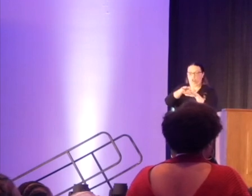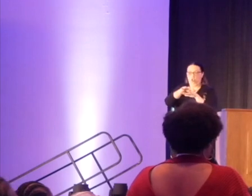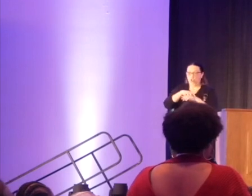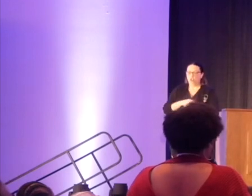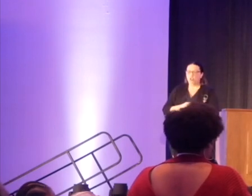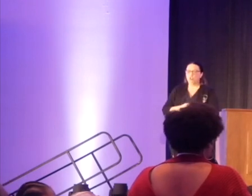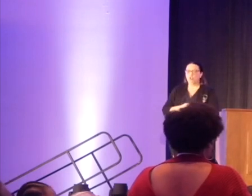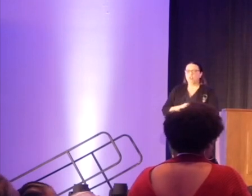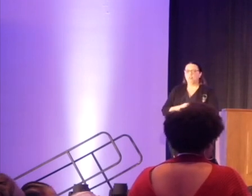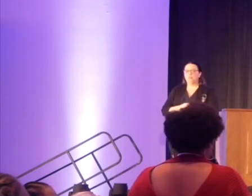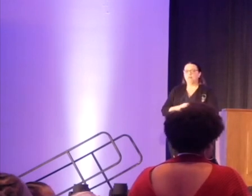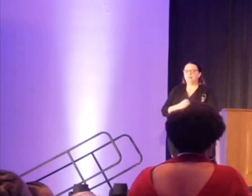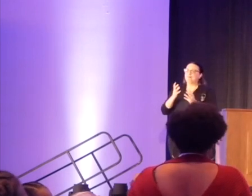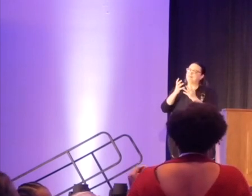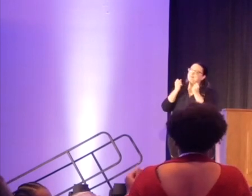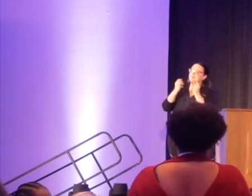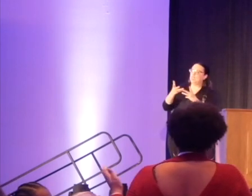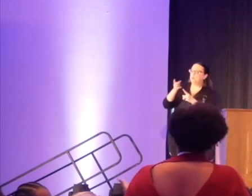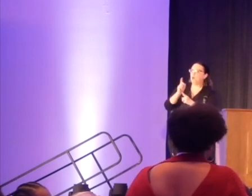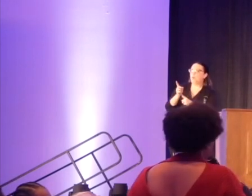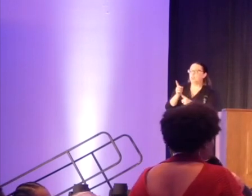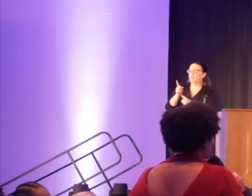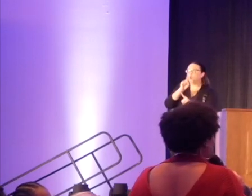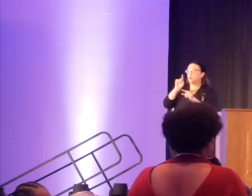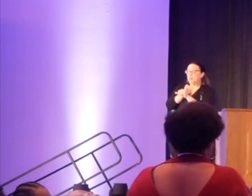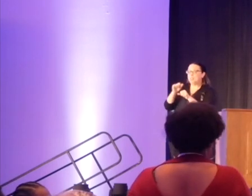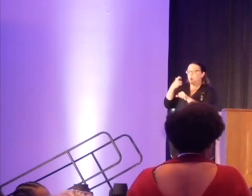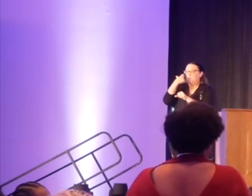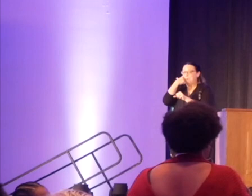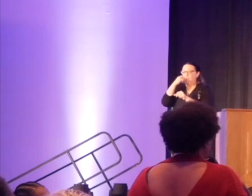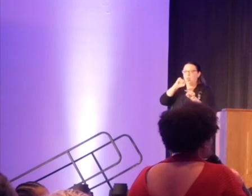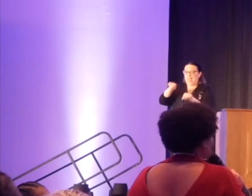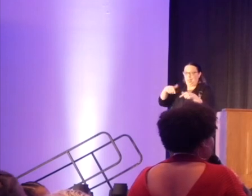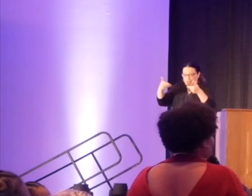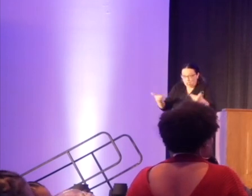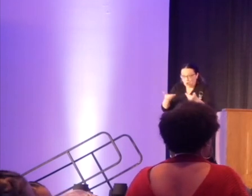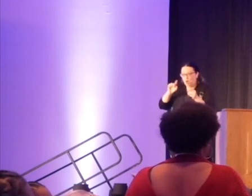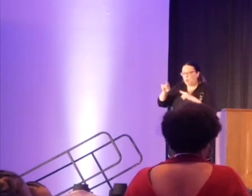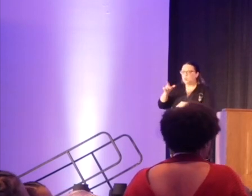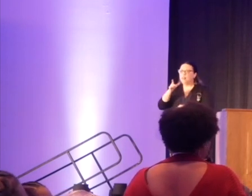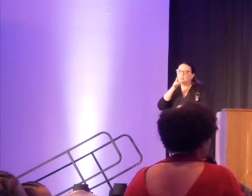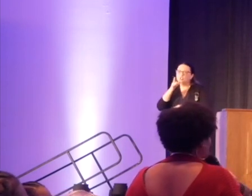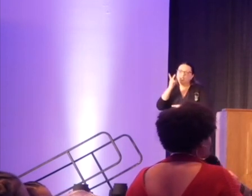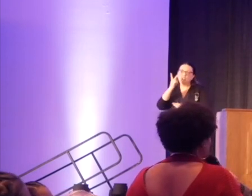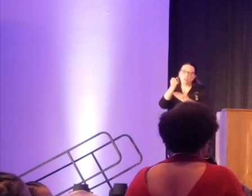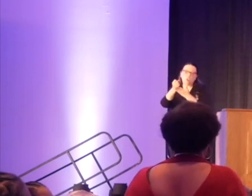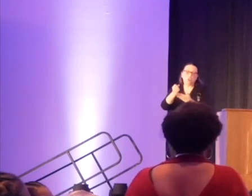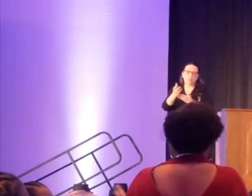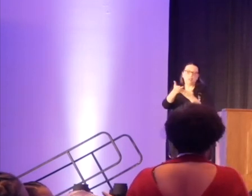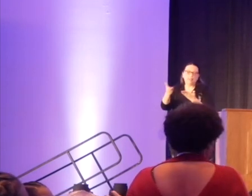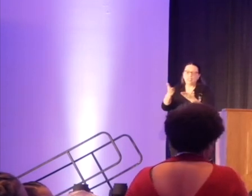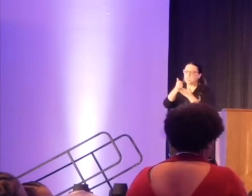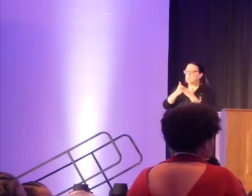And there has been a lot of moments, even literally before I came here, I went to the luncheon, saw some of the scholarships and stuff, and